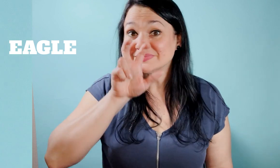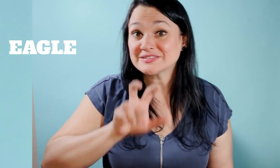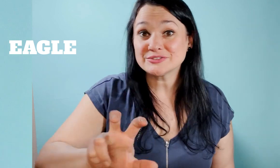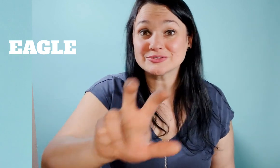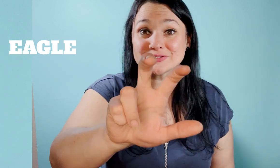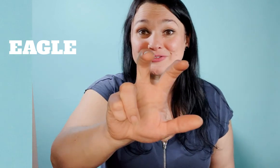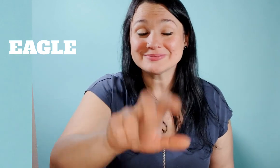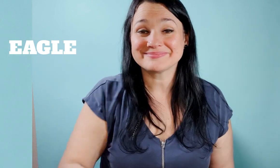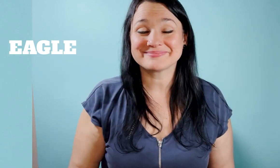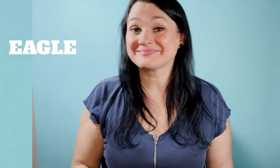eagle eagle